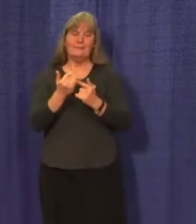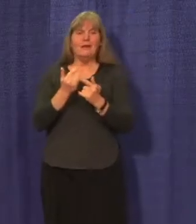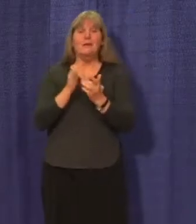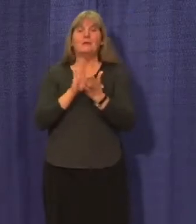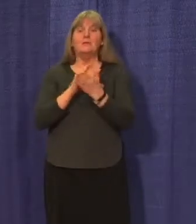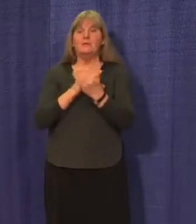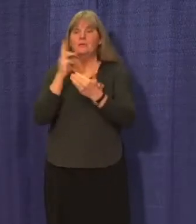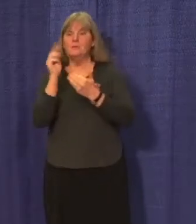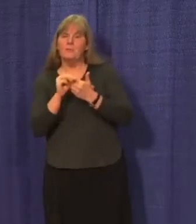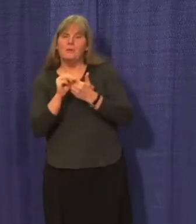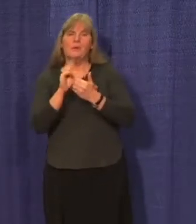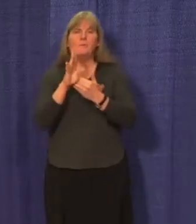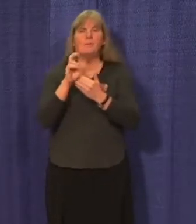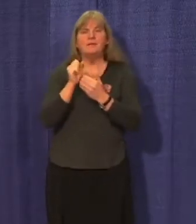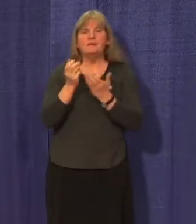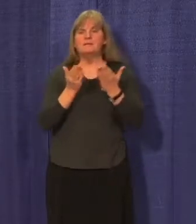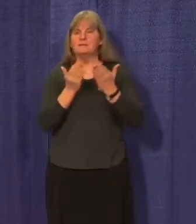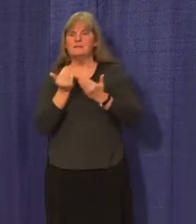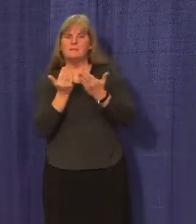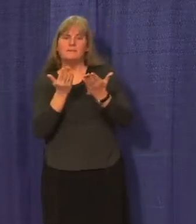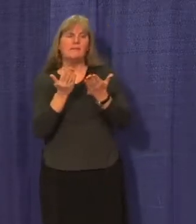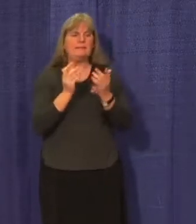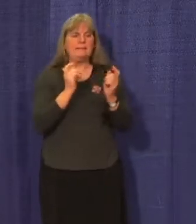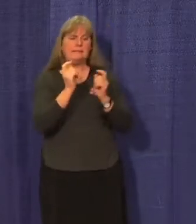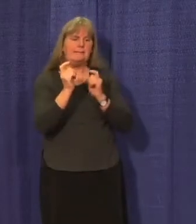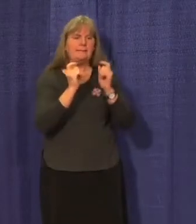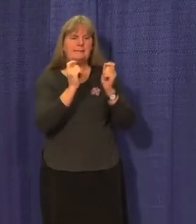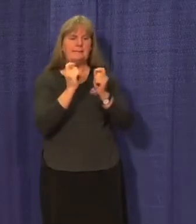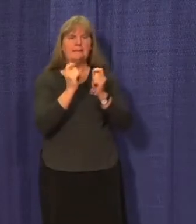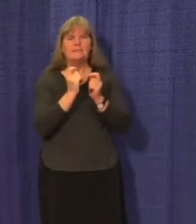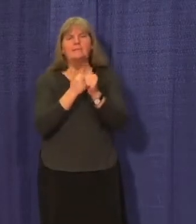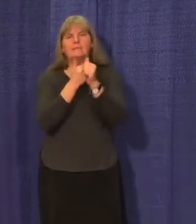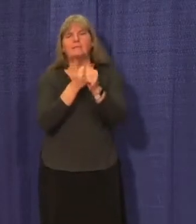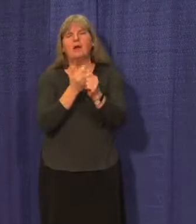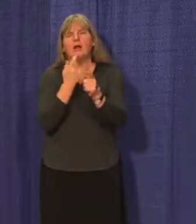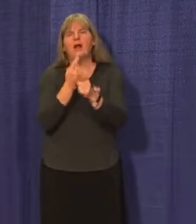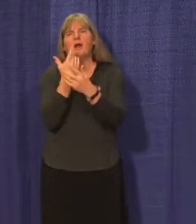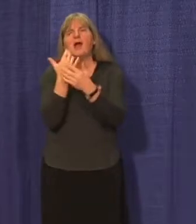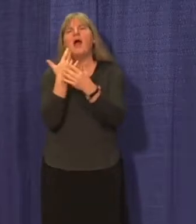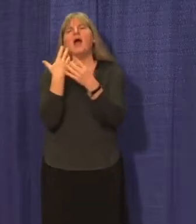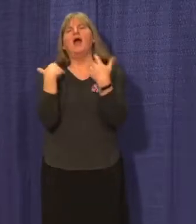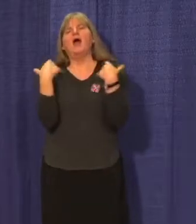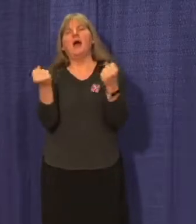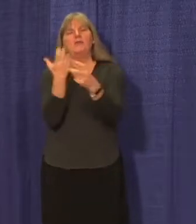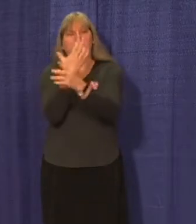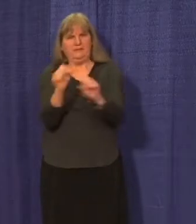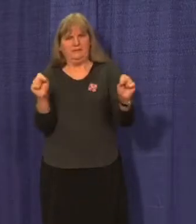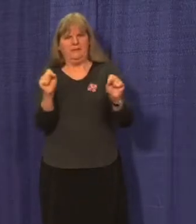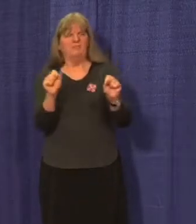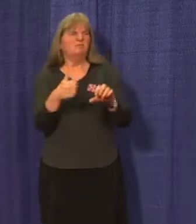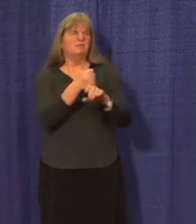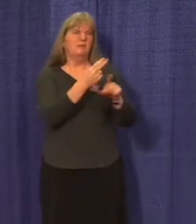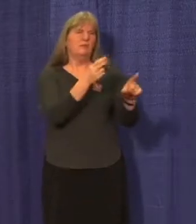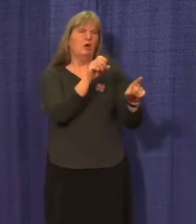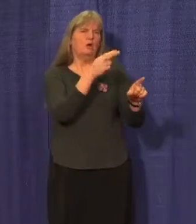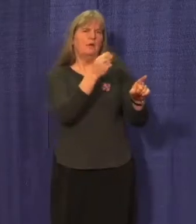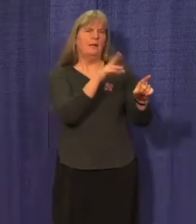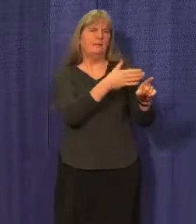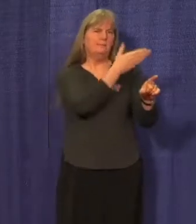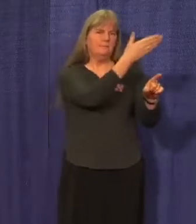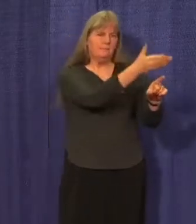programming and our school bus services to meet the health and safety guidelines set by Yukon's Chief Medical Officer of Health.